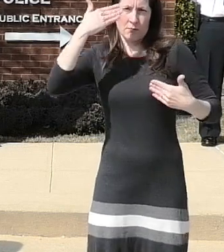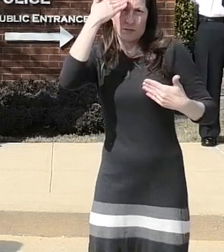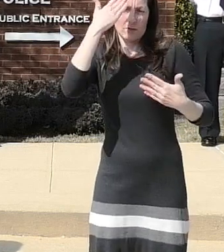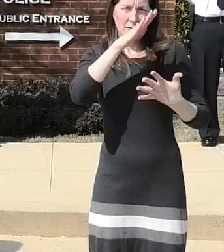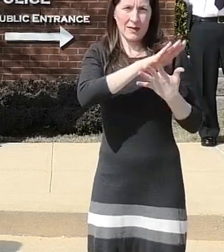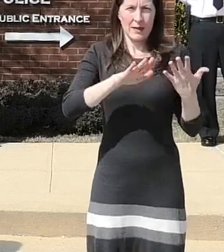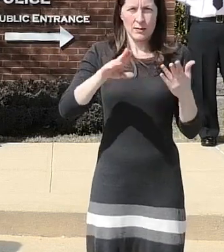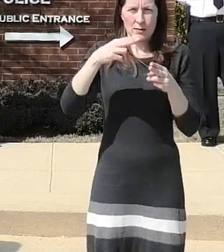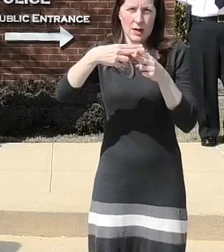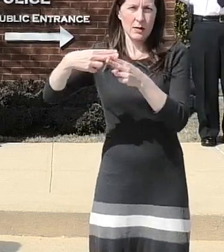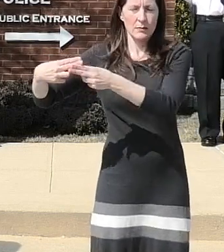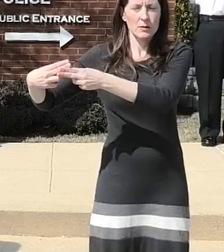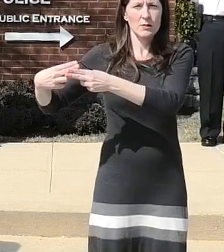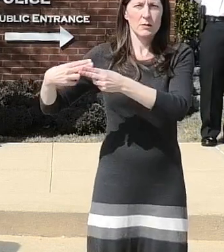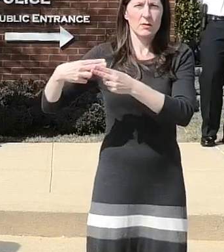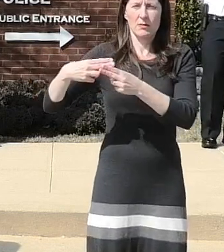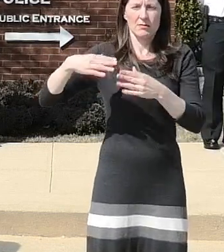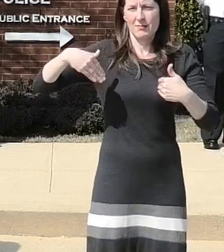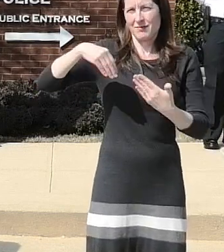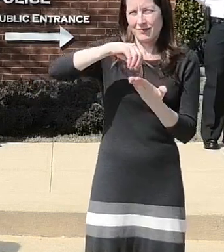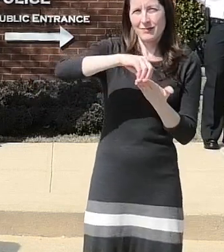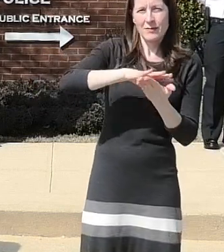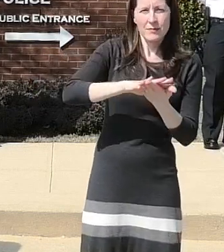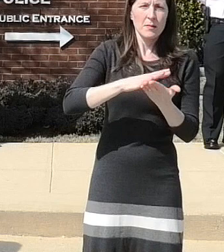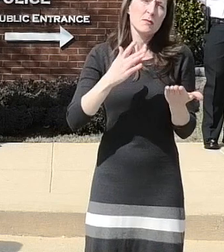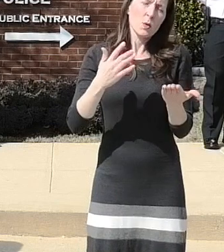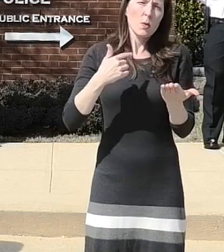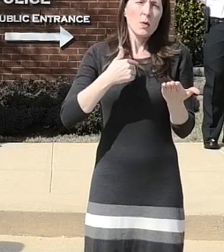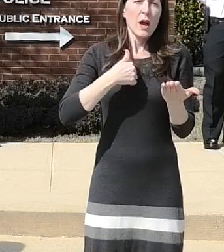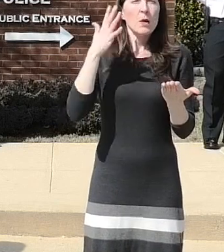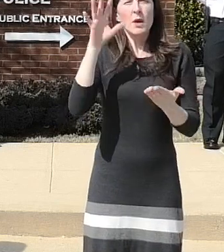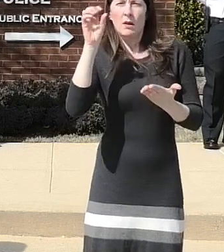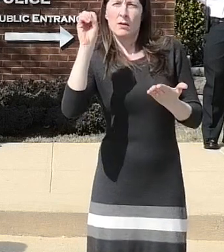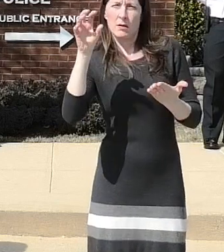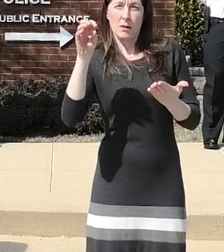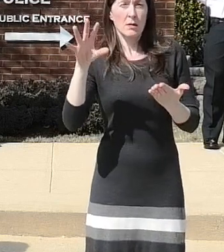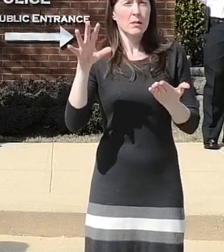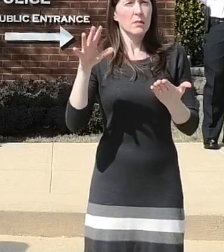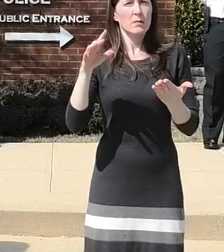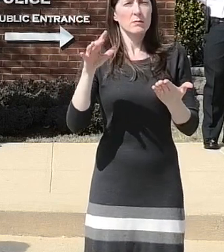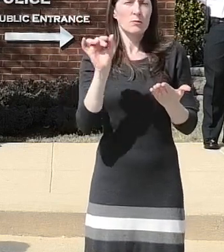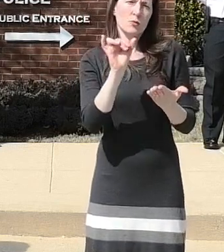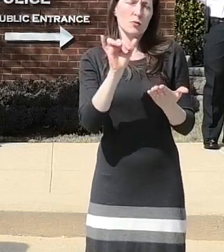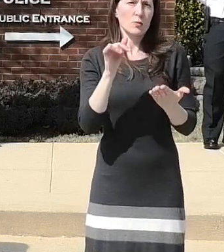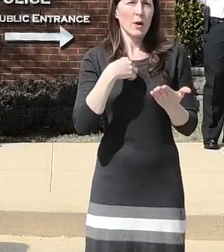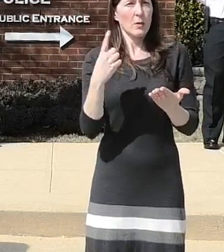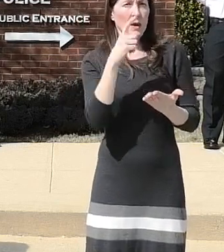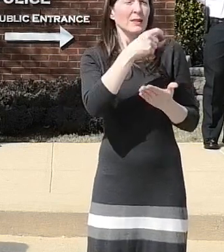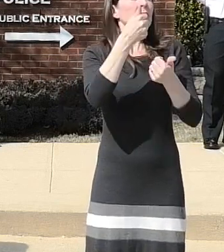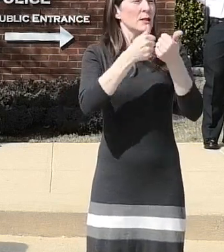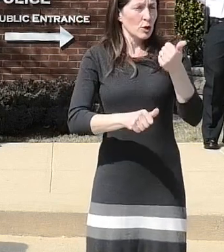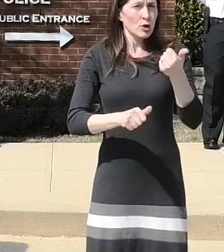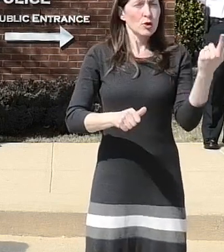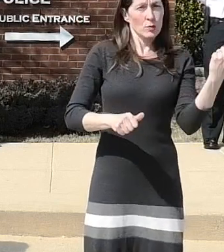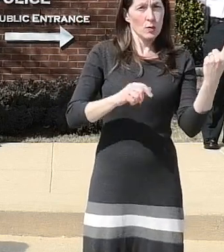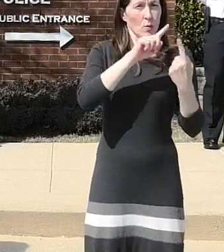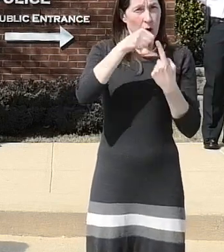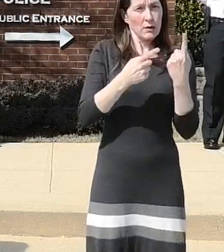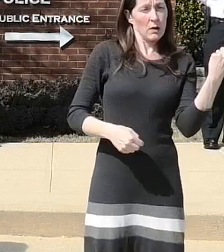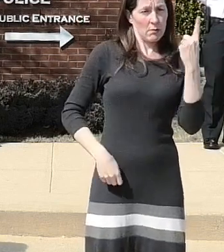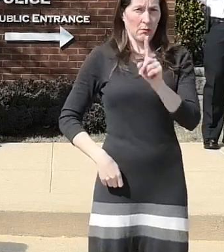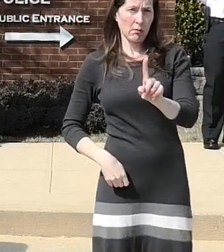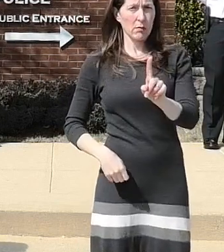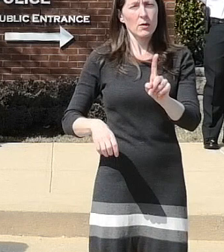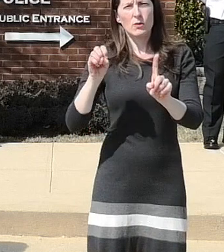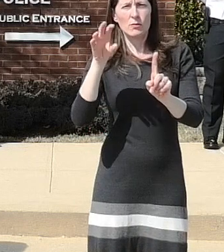introduce them and then ask each of them as they come to the microphone to provide their correct title or rank and